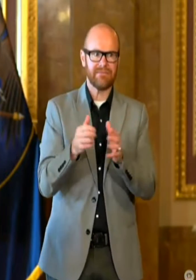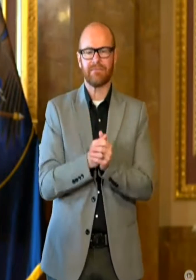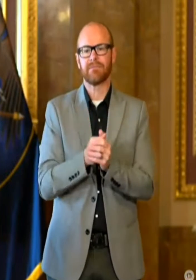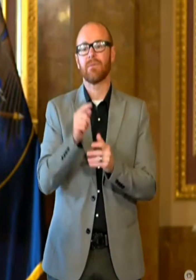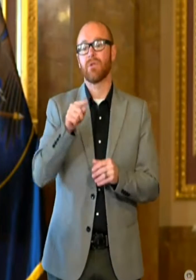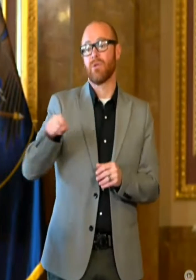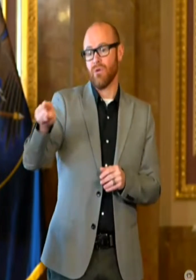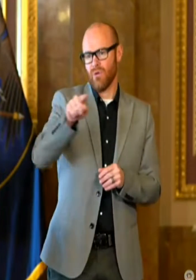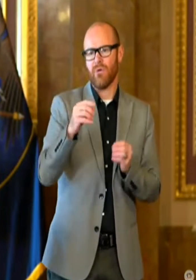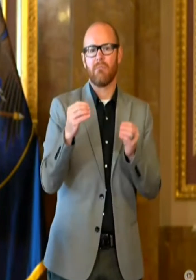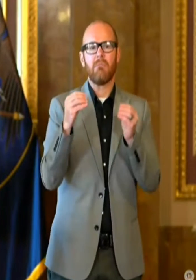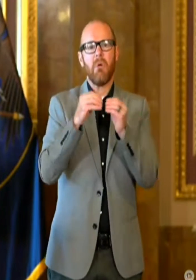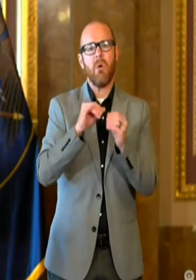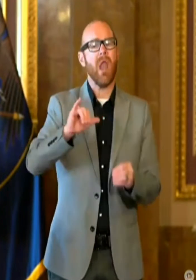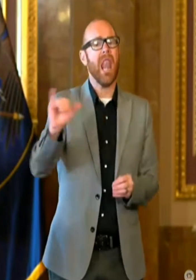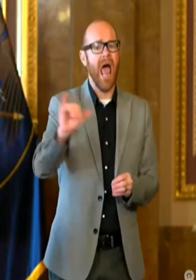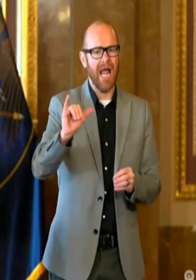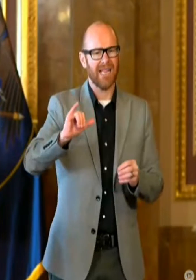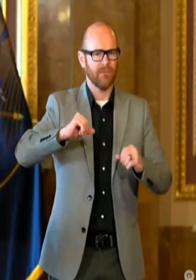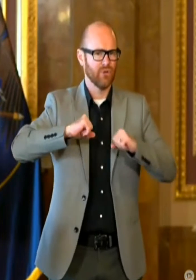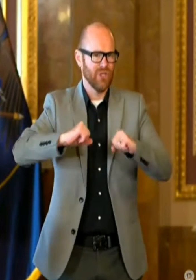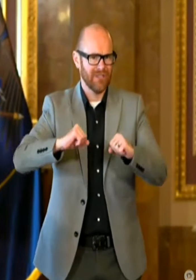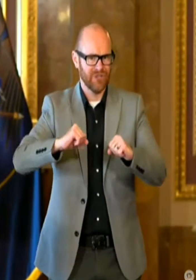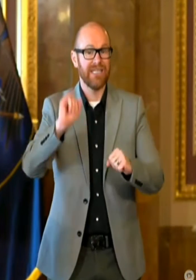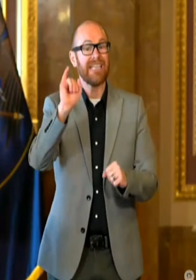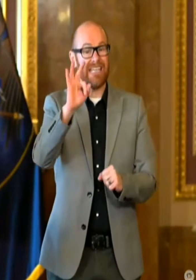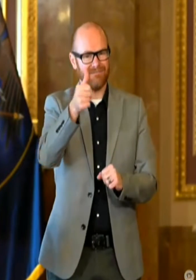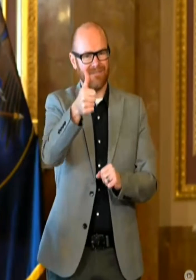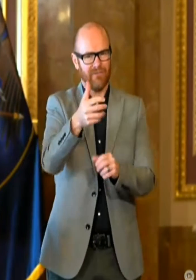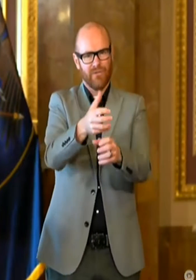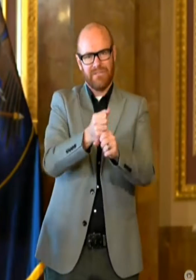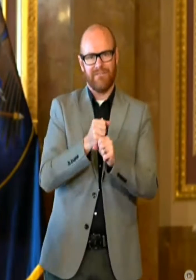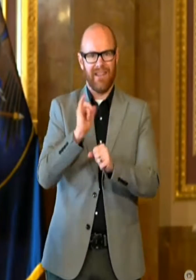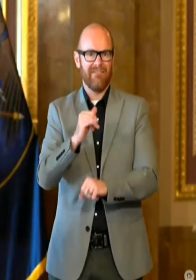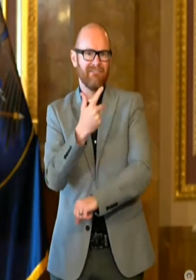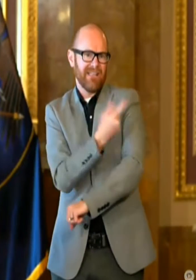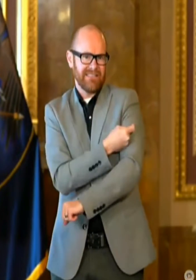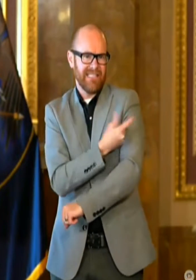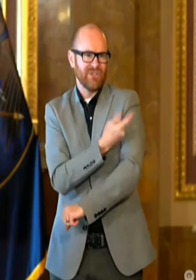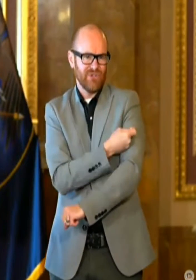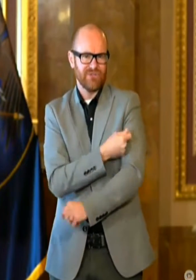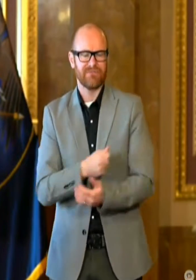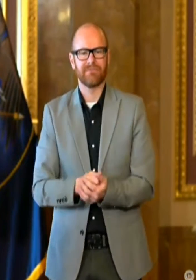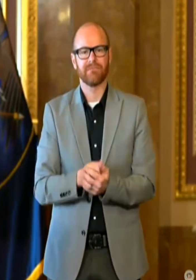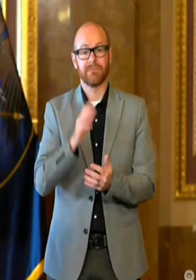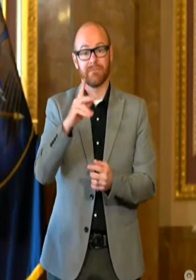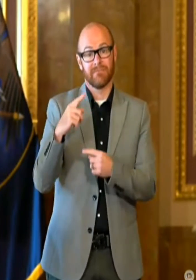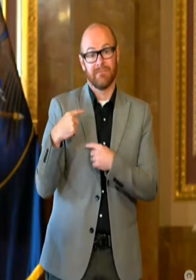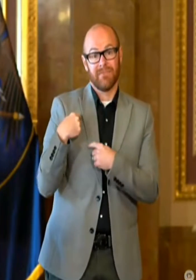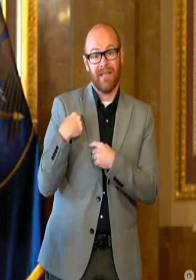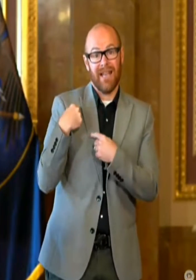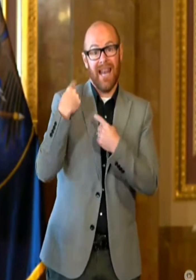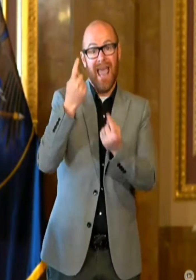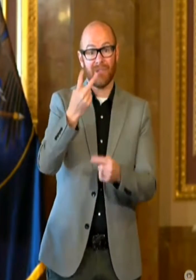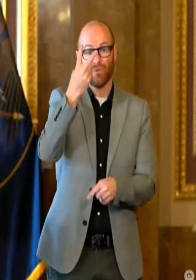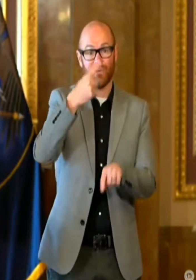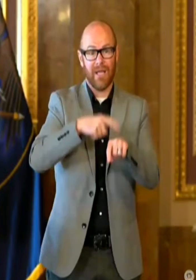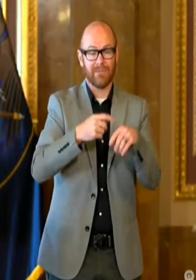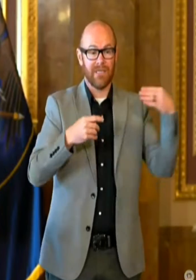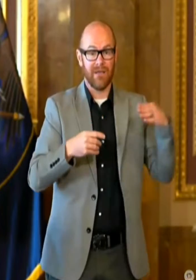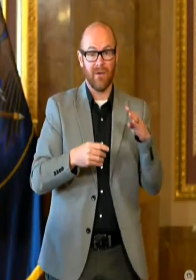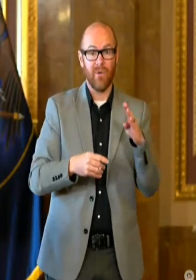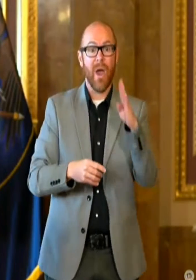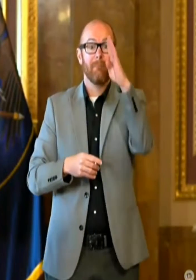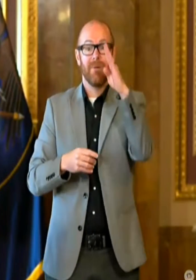disease if you are vaccinated. Please remember that during the last two surges, hospitals were not